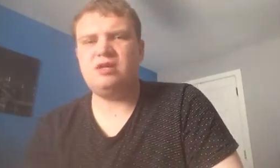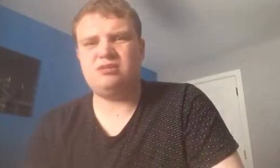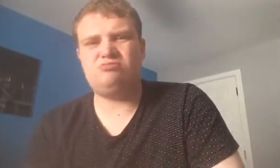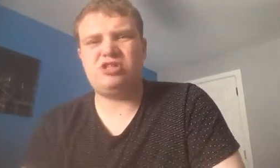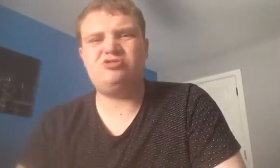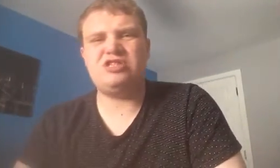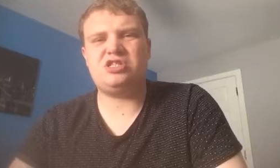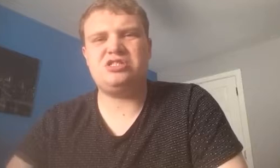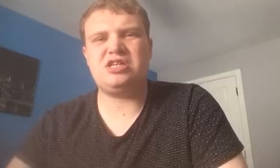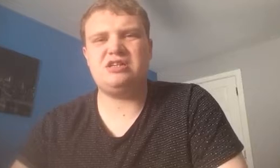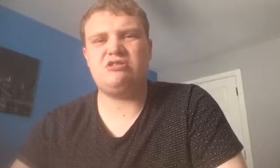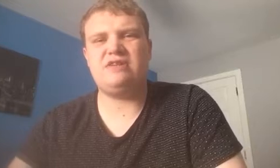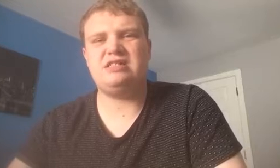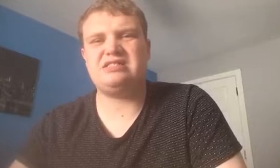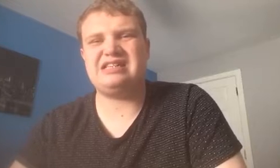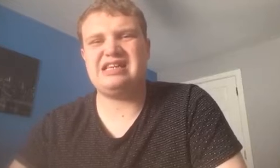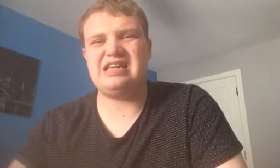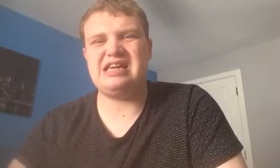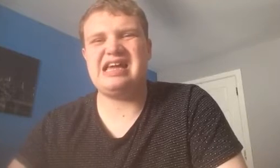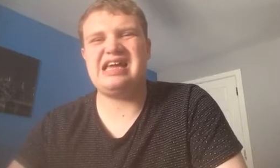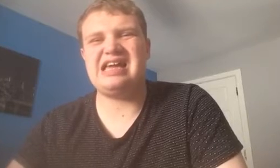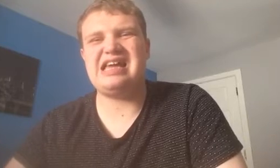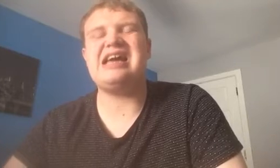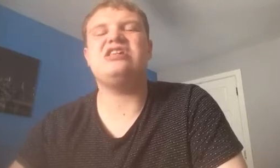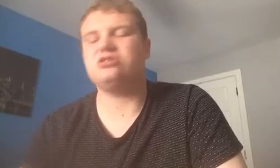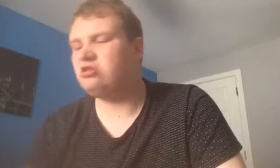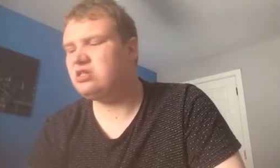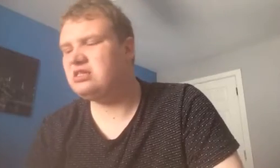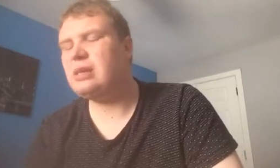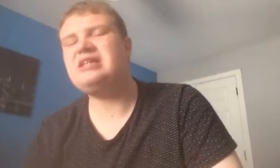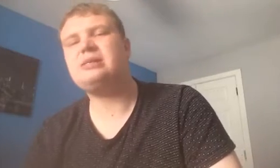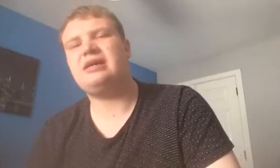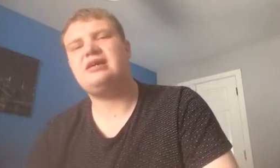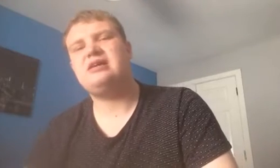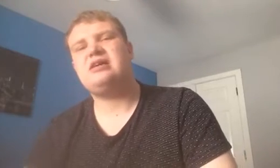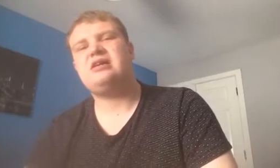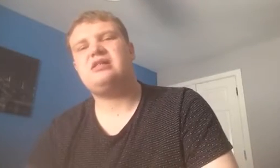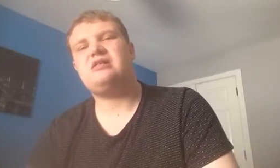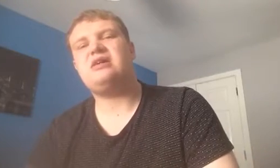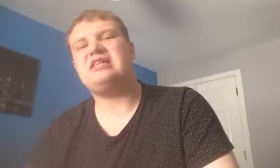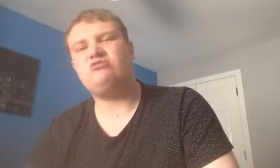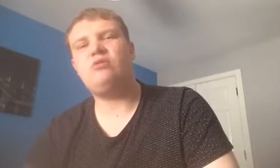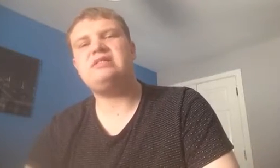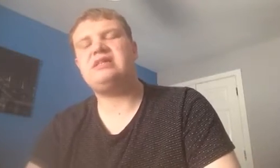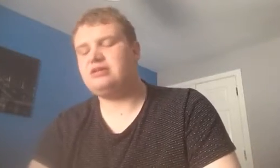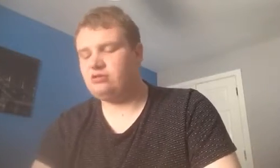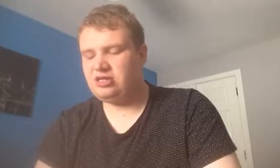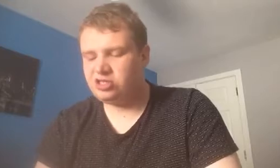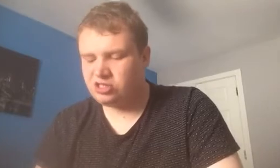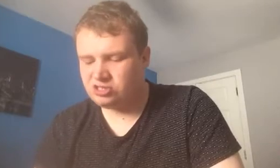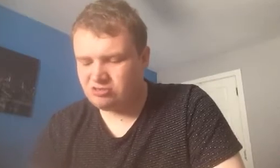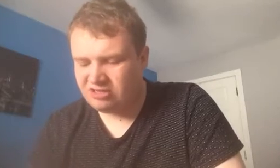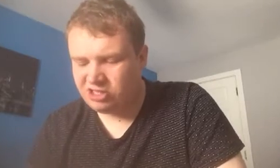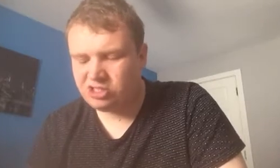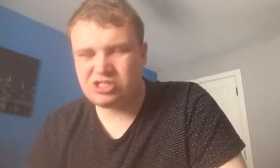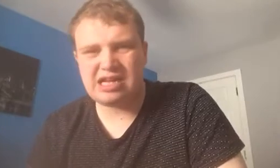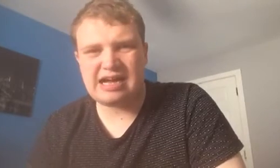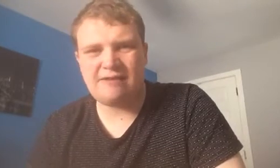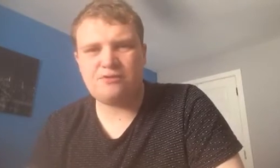that we're interested in signing Alves, it is looking likely that he will be staying at Rangers after